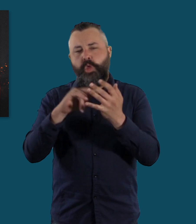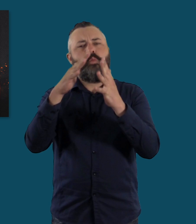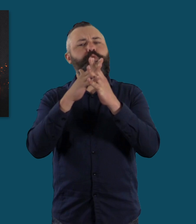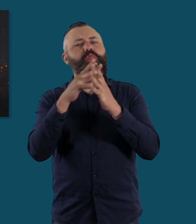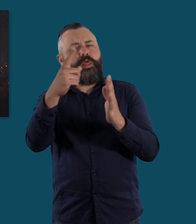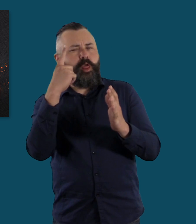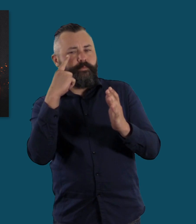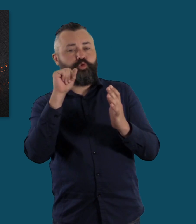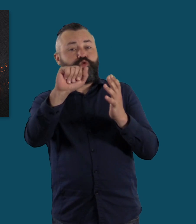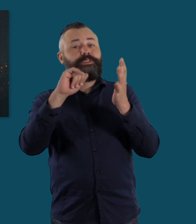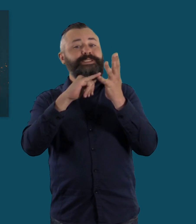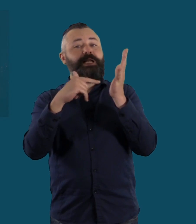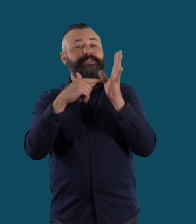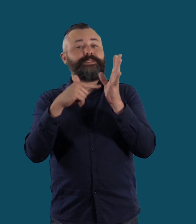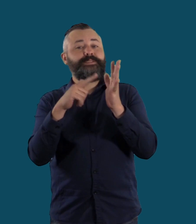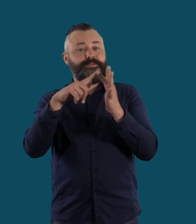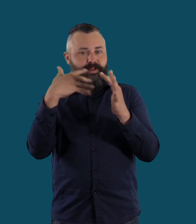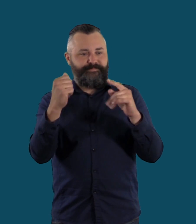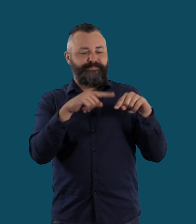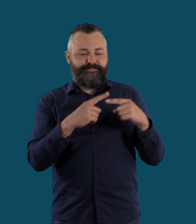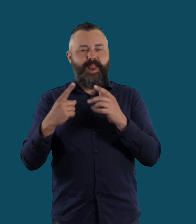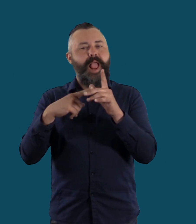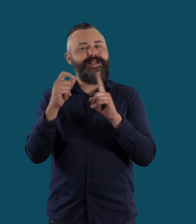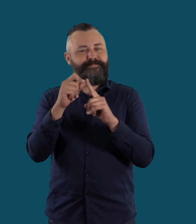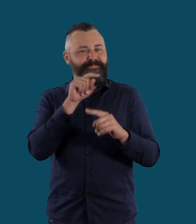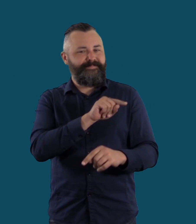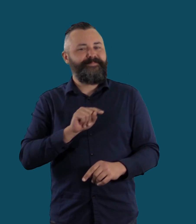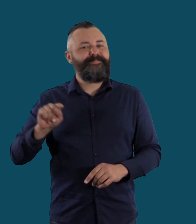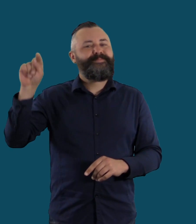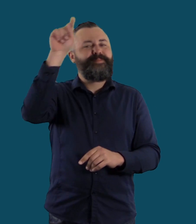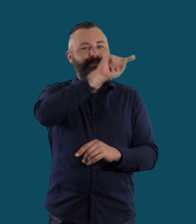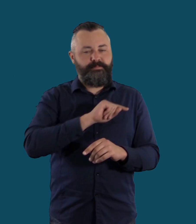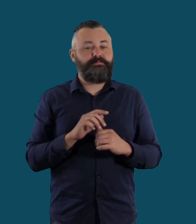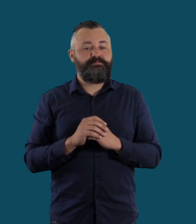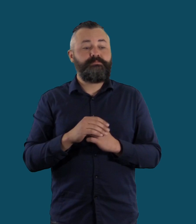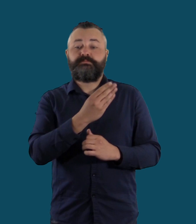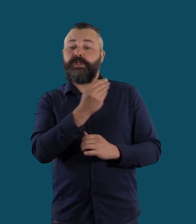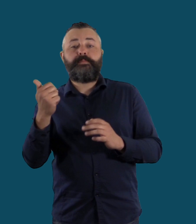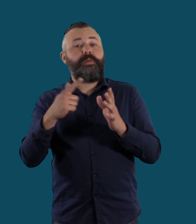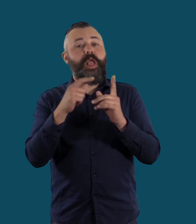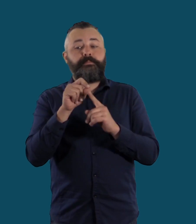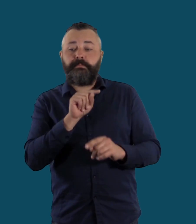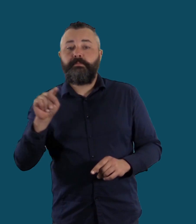It is also worth looking at the number of apps available for your state, as there are a number of different emergency service applications.